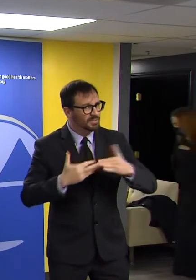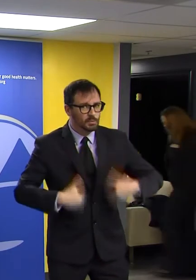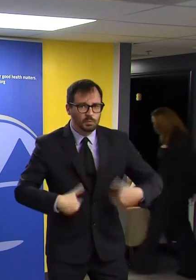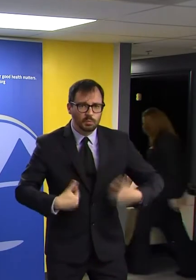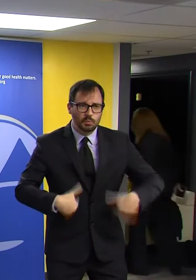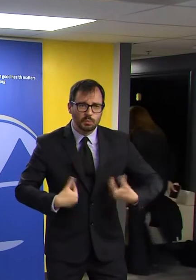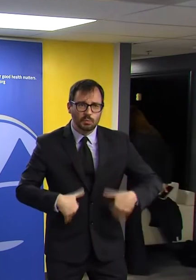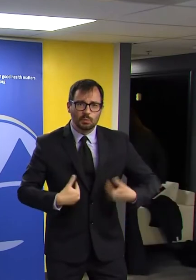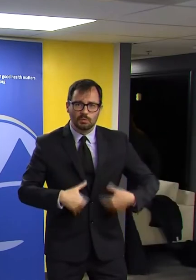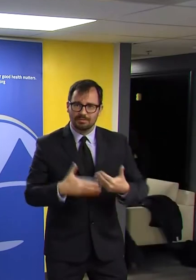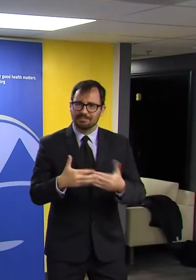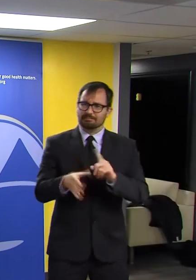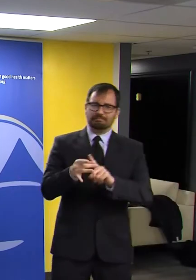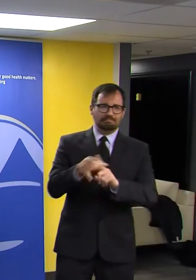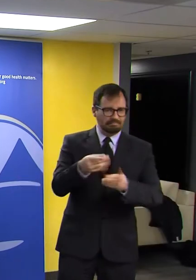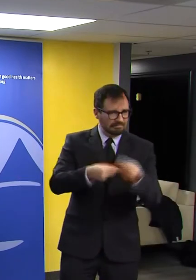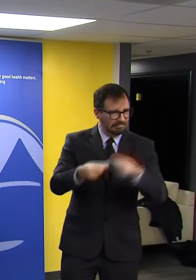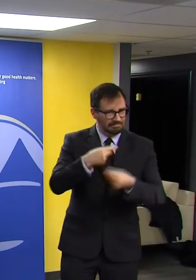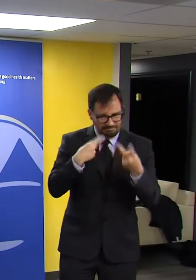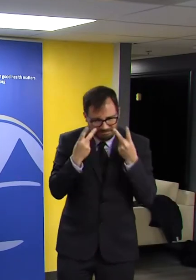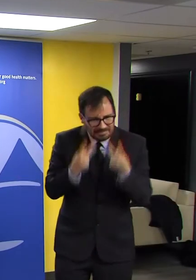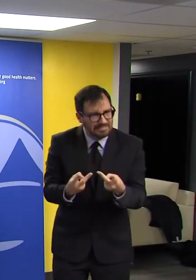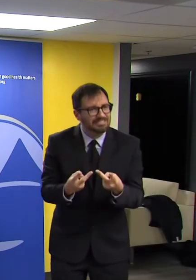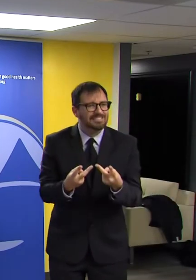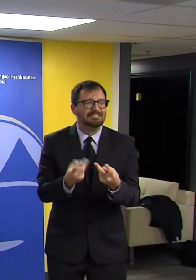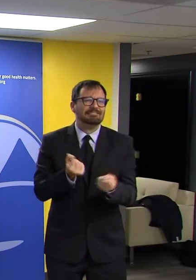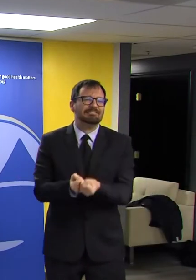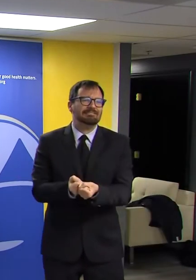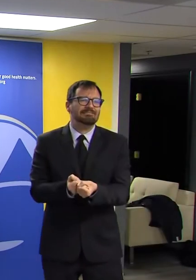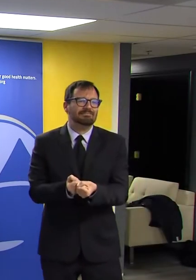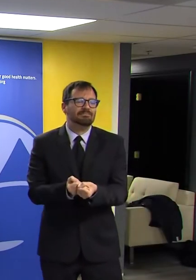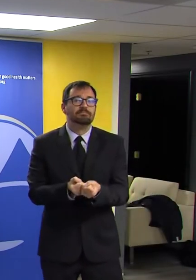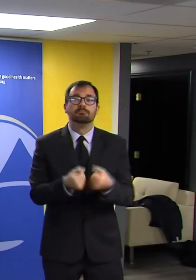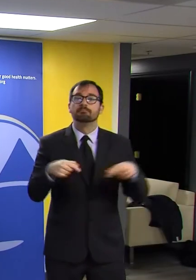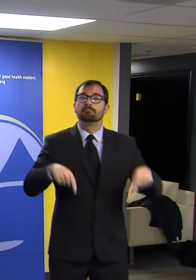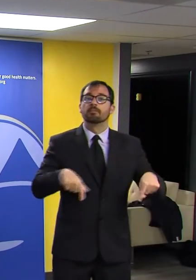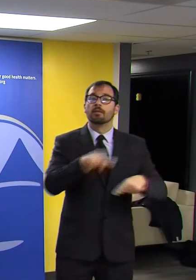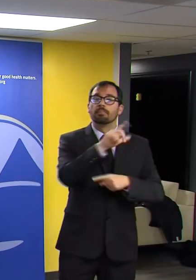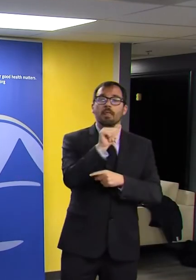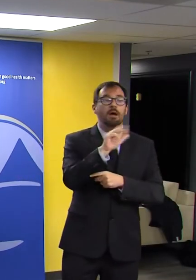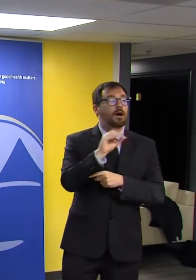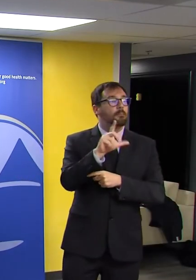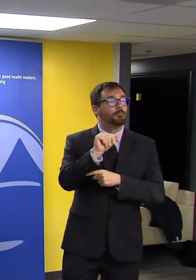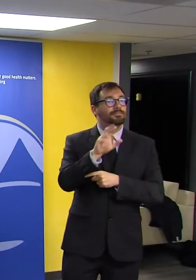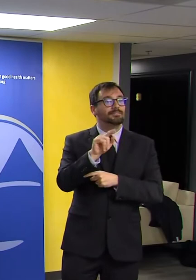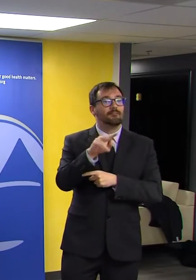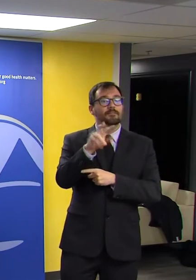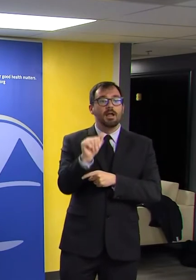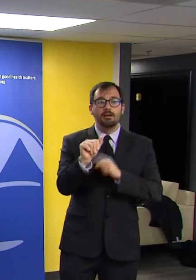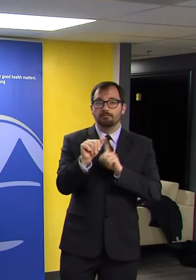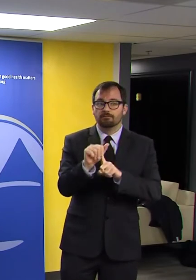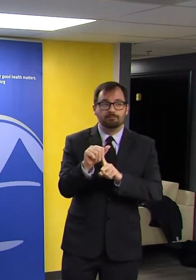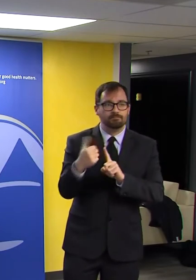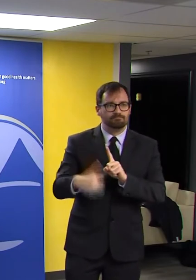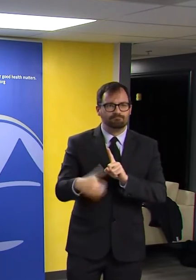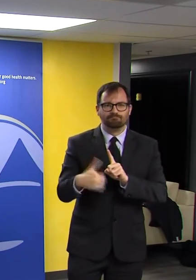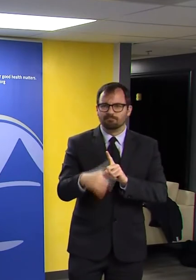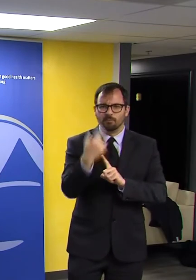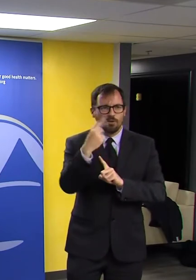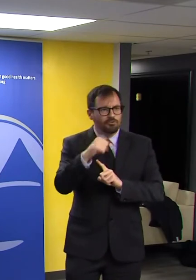going throughout this pandemic. Their communities look to them for guidance, strength,